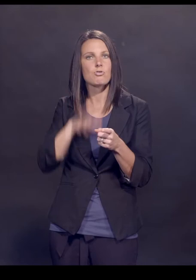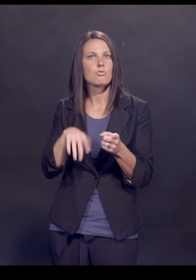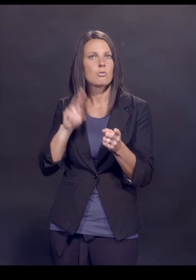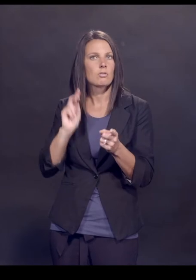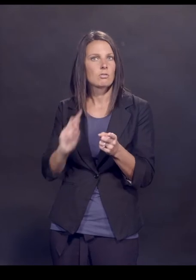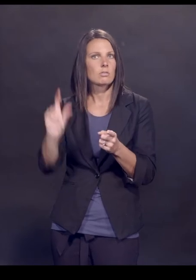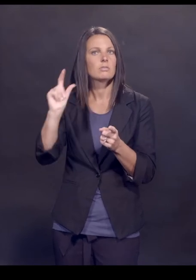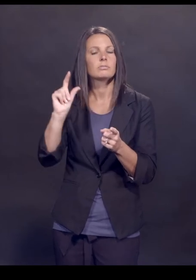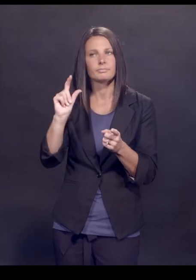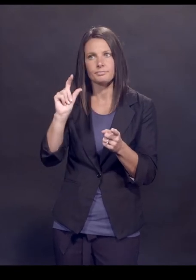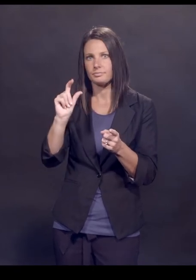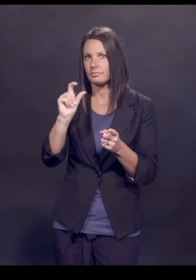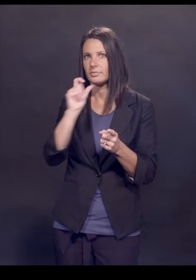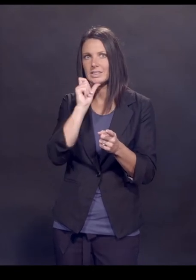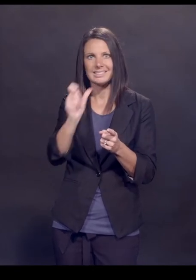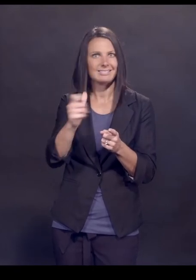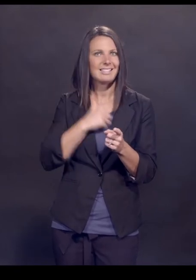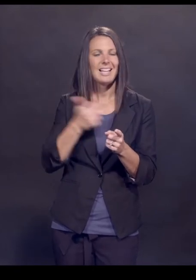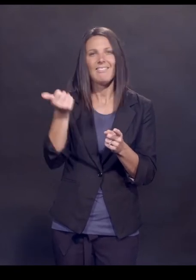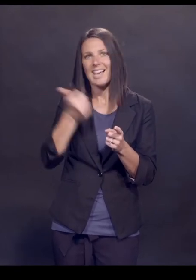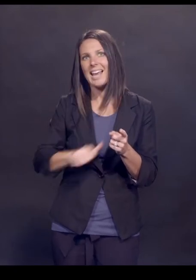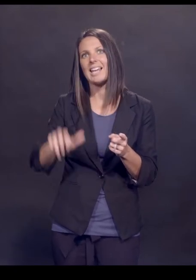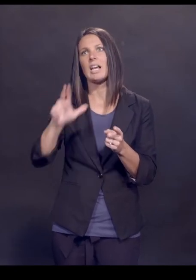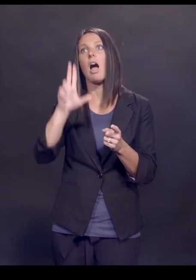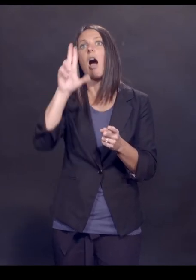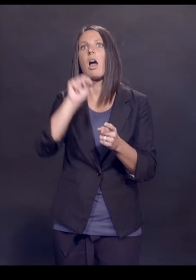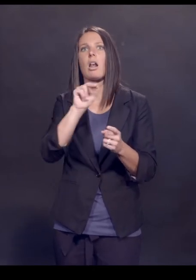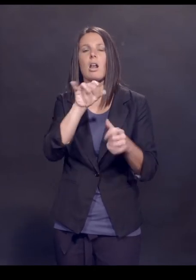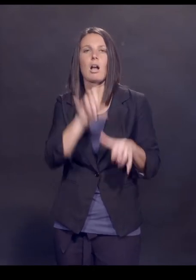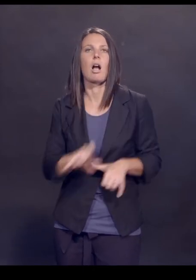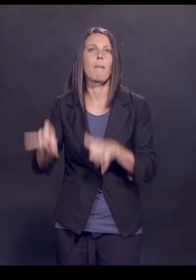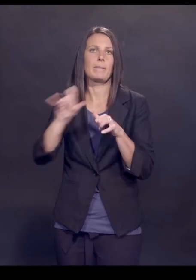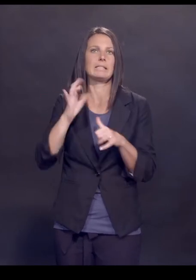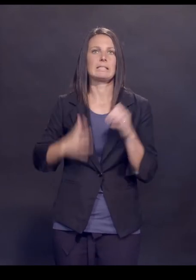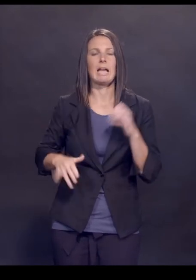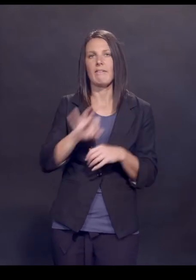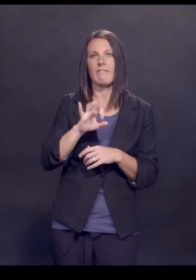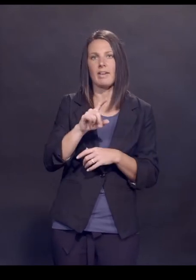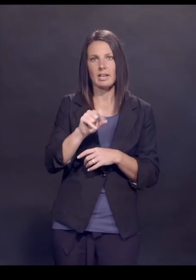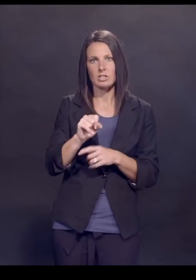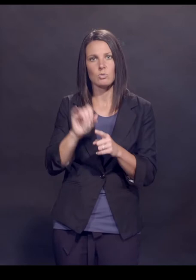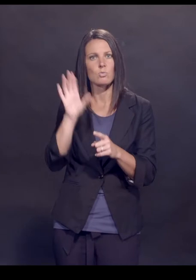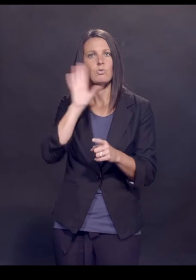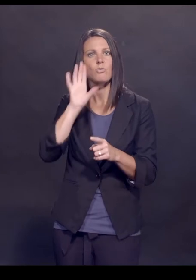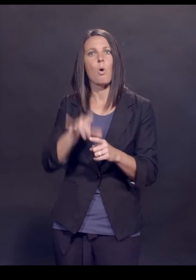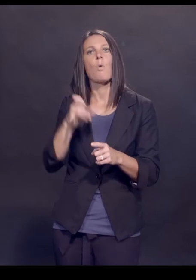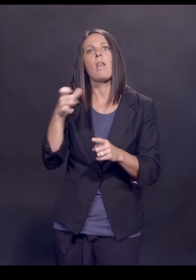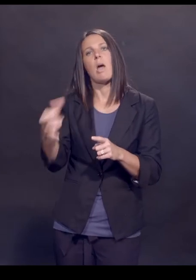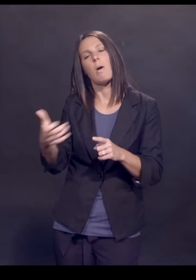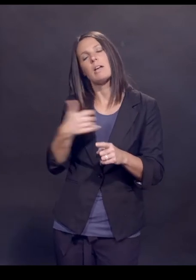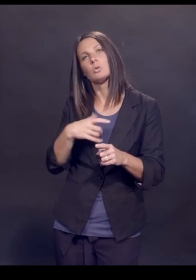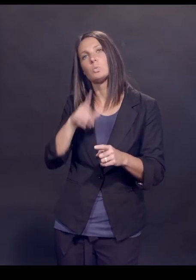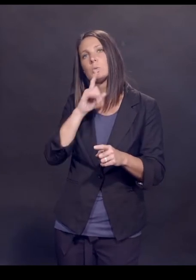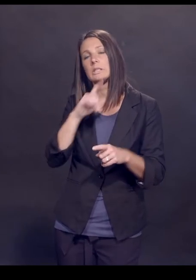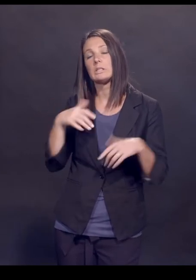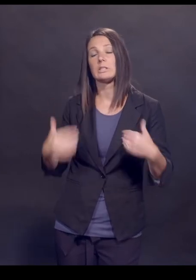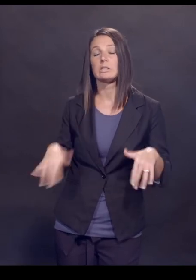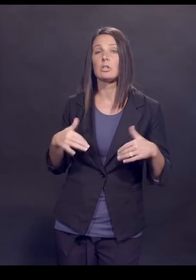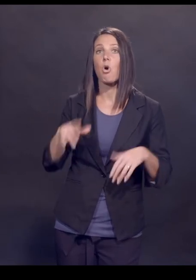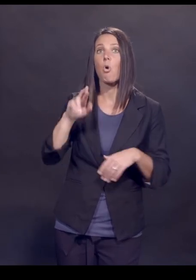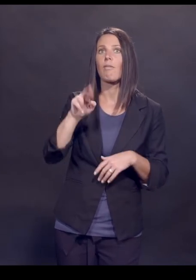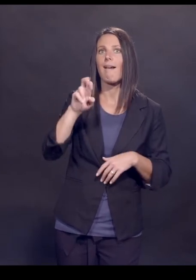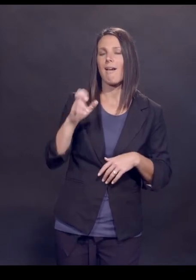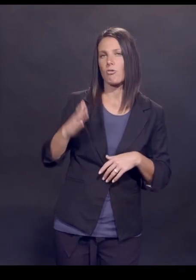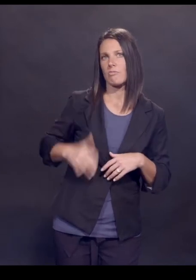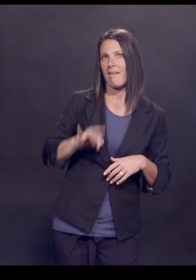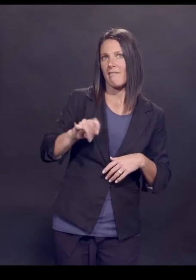fact that it didn't have at least any uncommon side effects. We now know post-approval that it has some very, very, very rare side